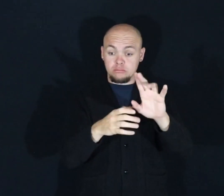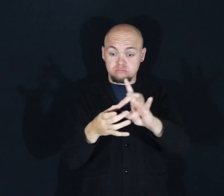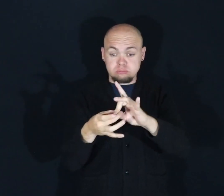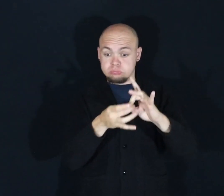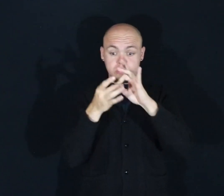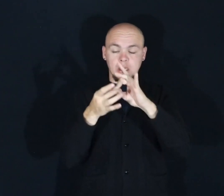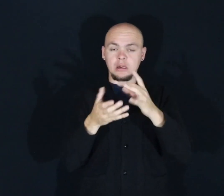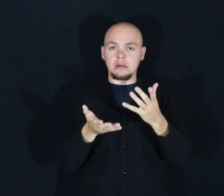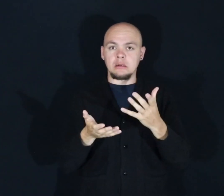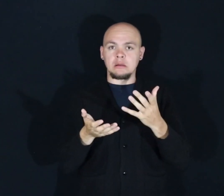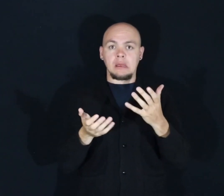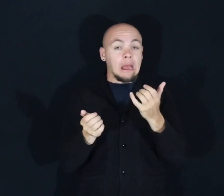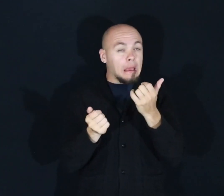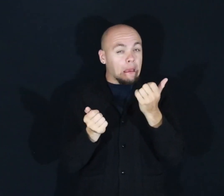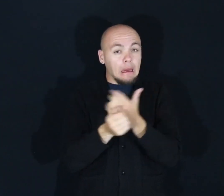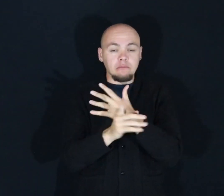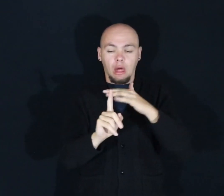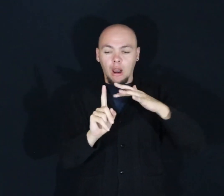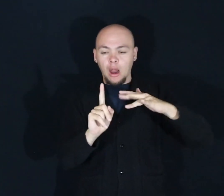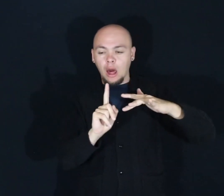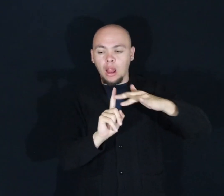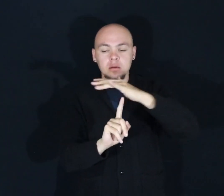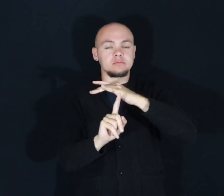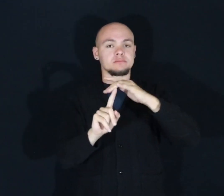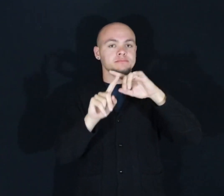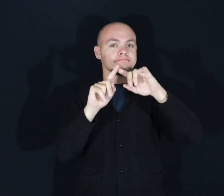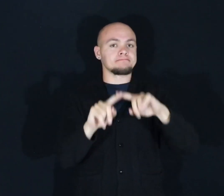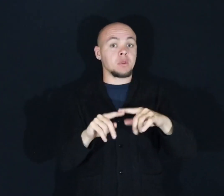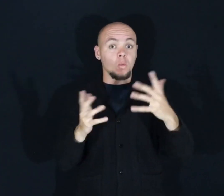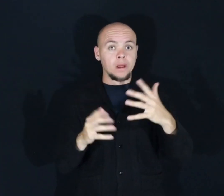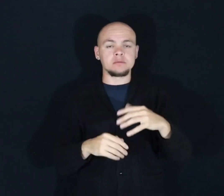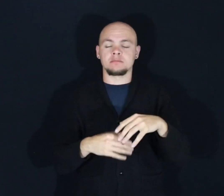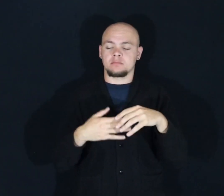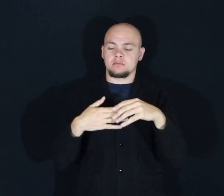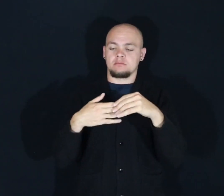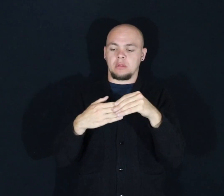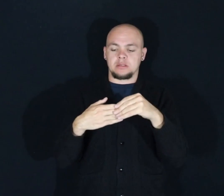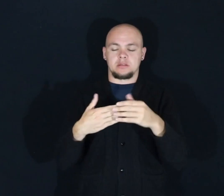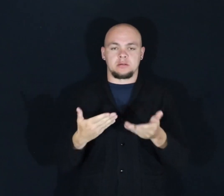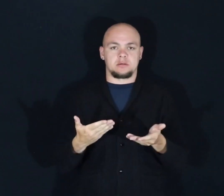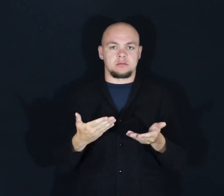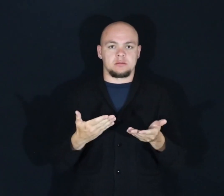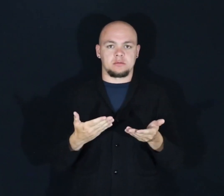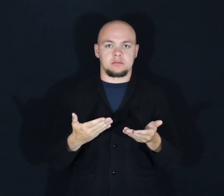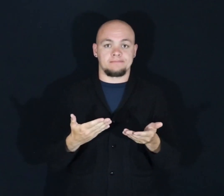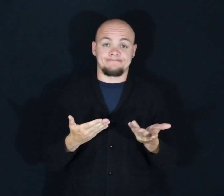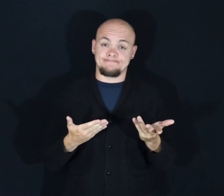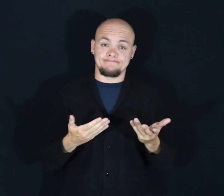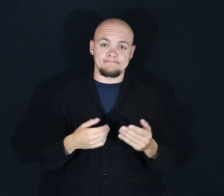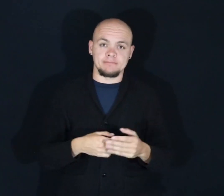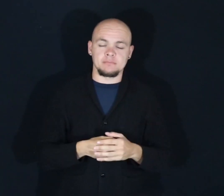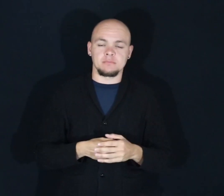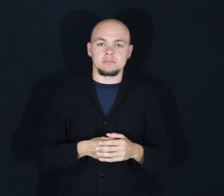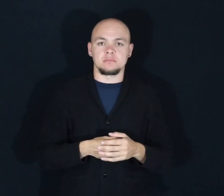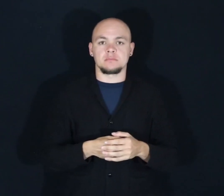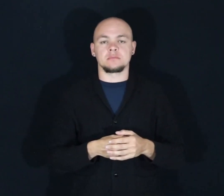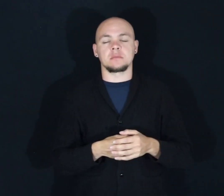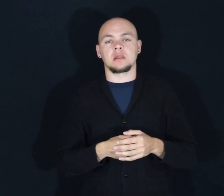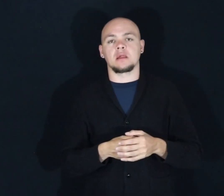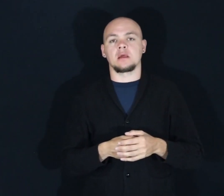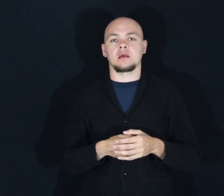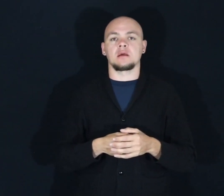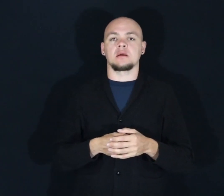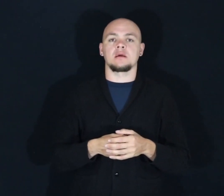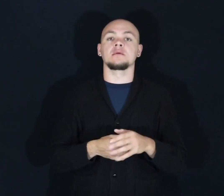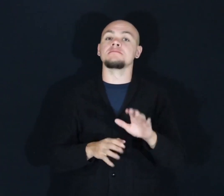everything you see around you relies on plastics one way or another. And I believe